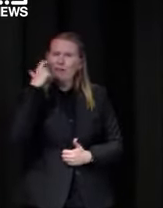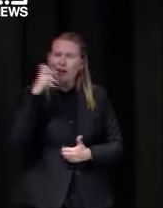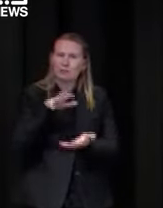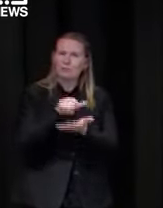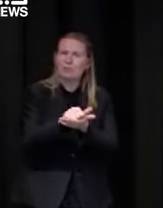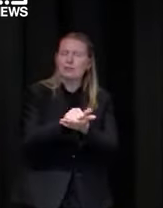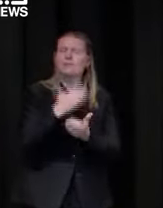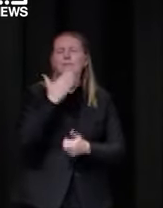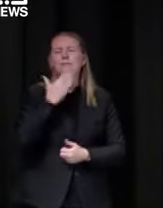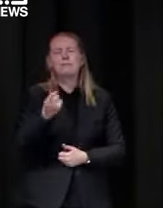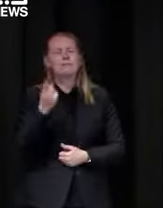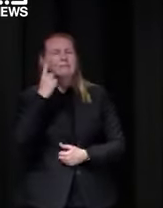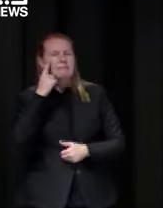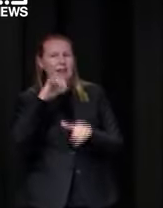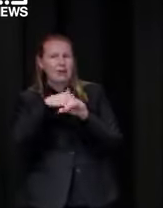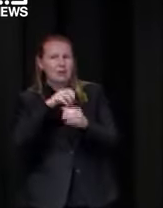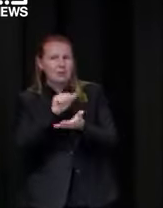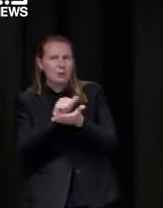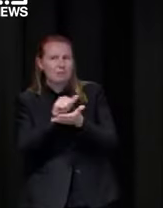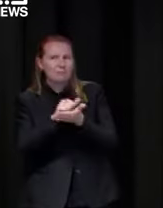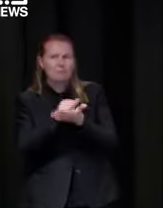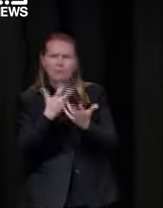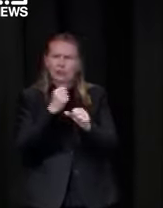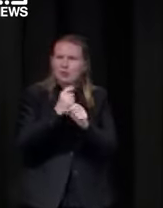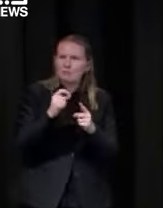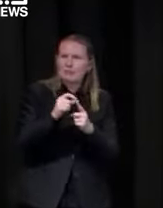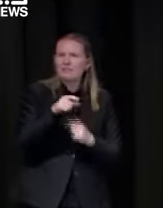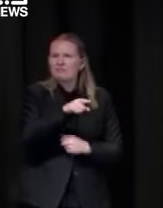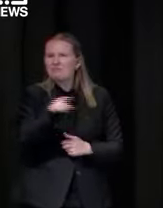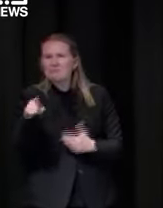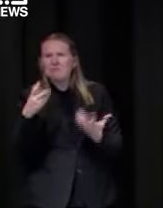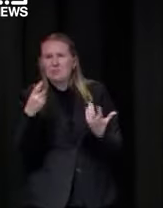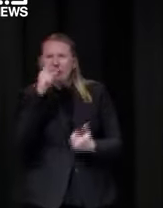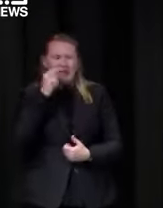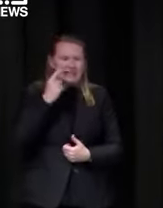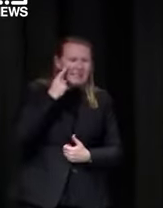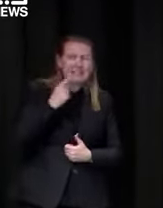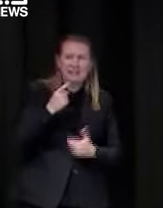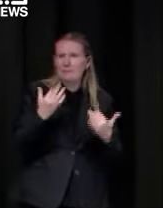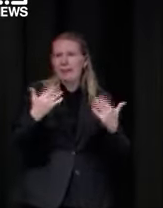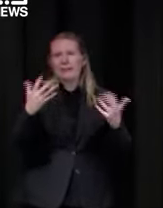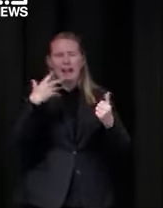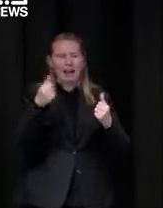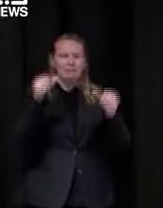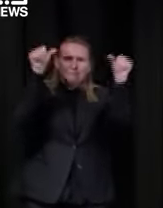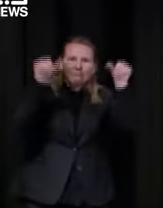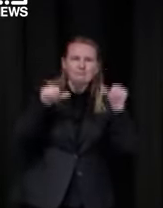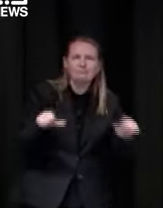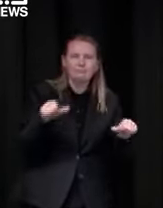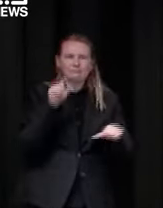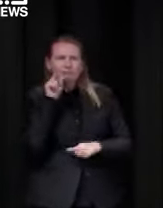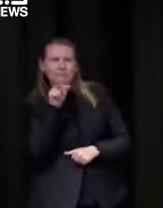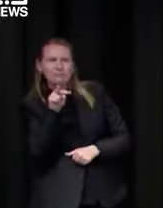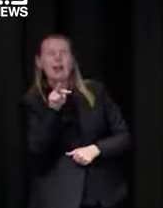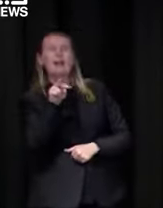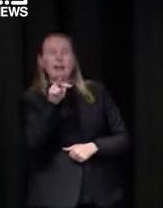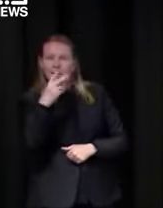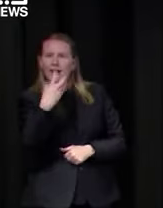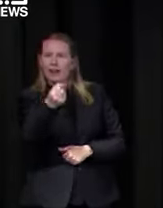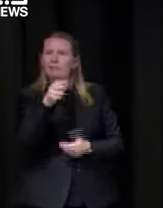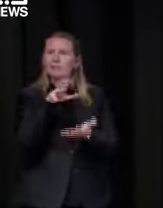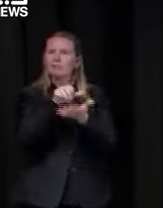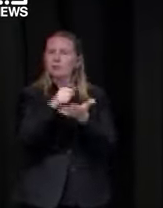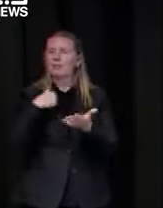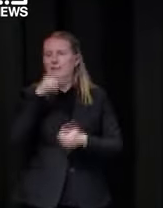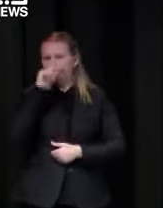pharmacists on every retail strip they've now got their signs out on the street saying we're doing moderna vaccines here and talk to your gp to see if they've got slots for you or of